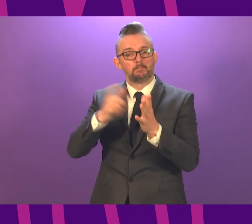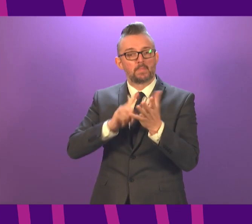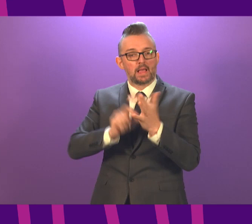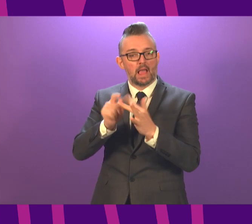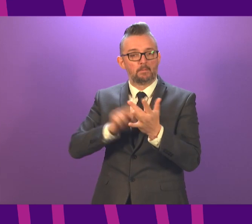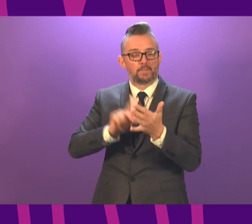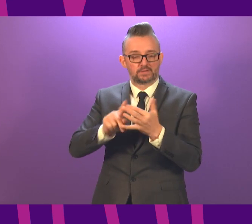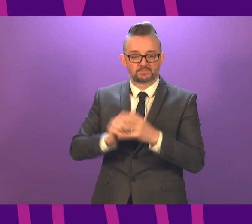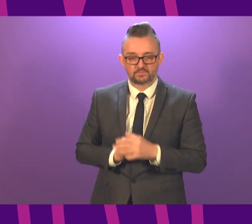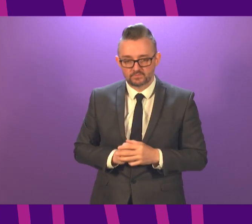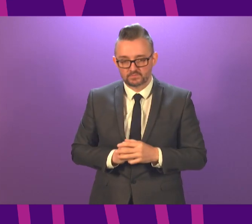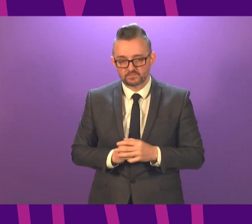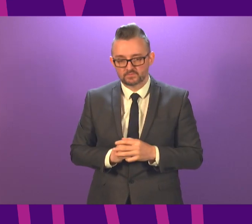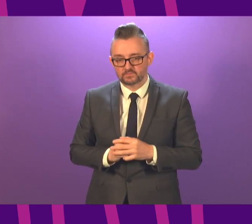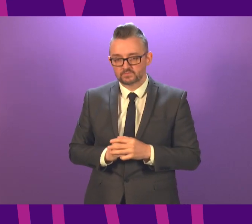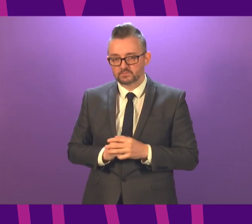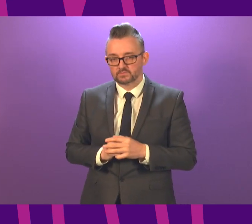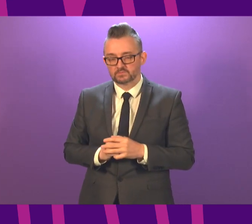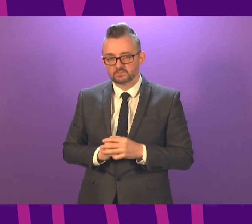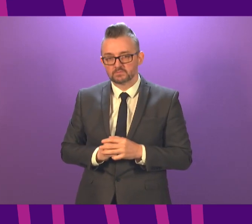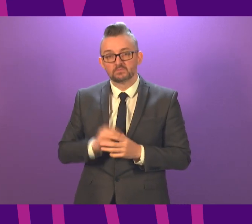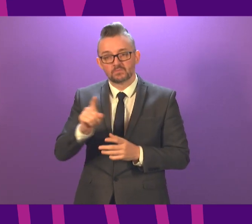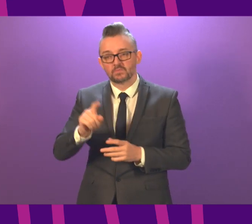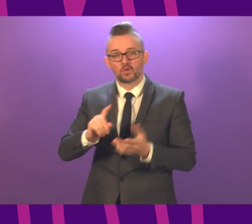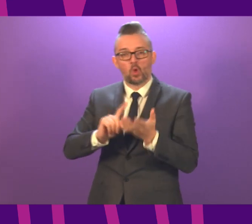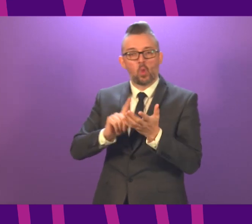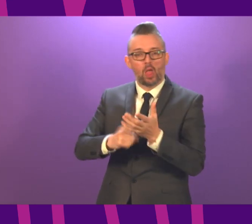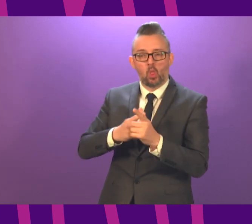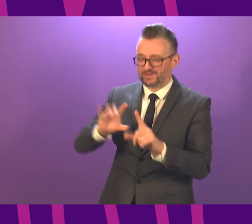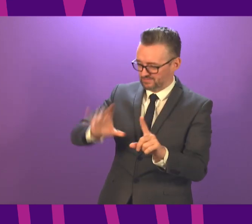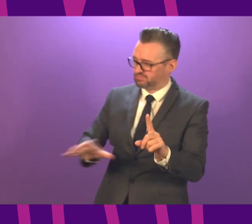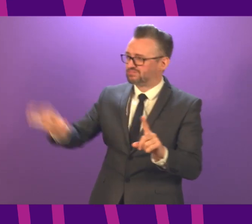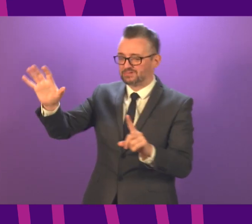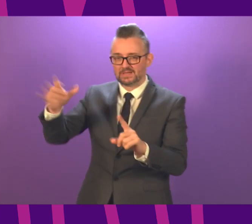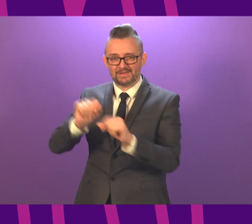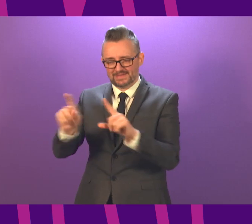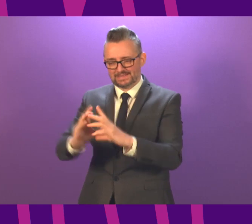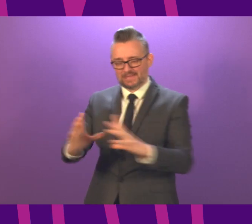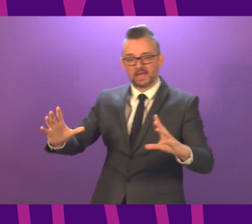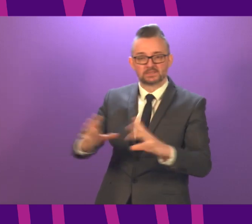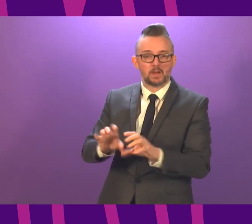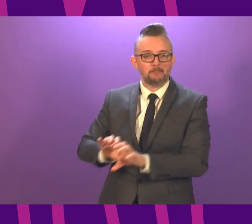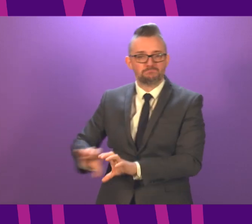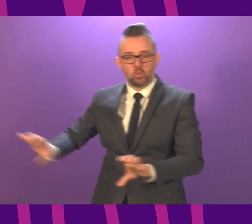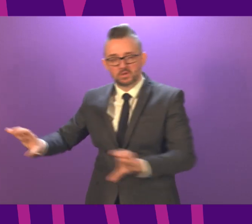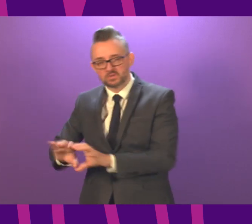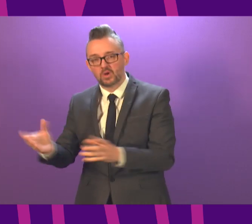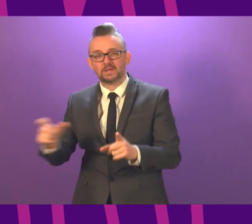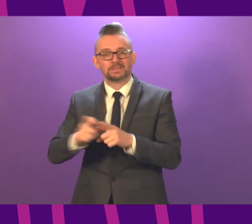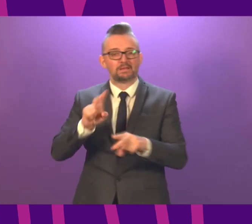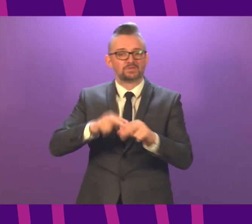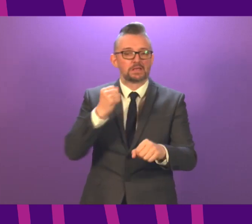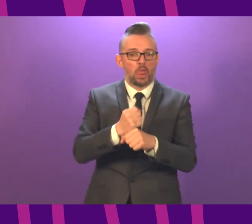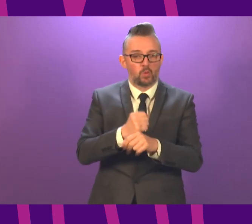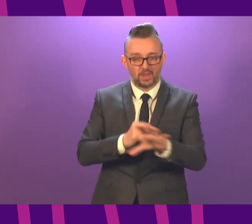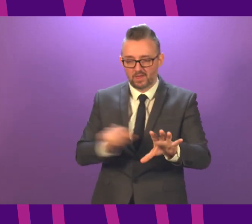Thank you. Thank you. the size of the local authority areas such as Dumfries and Galloway and the Borders potentially gives many residents there